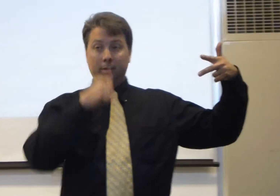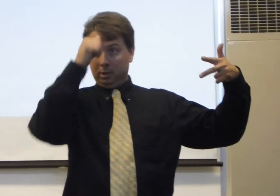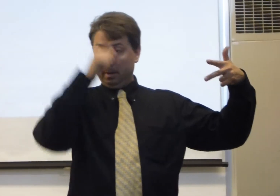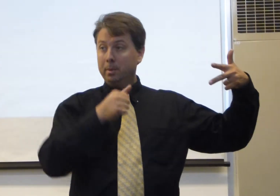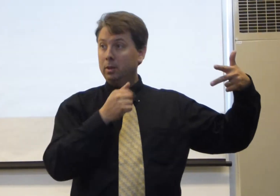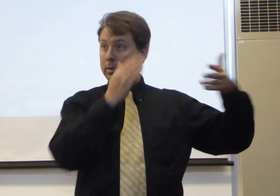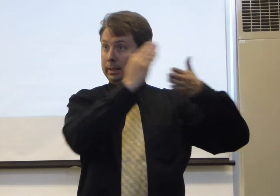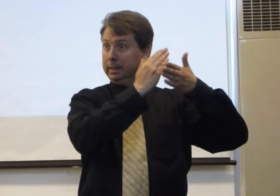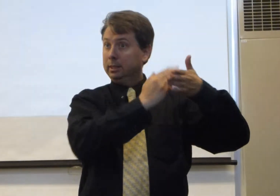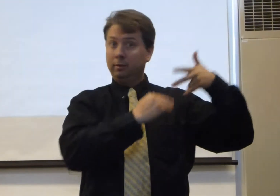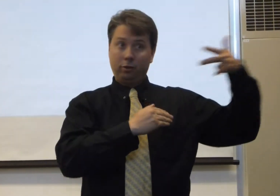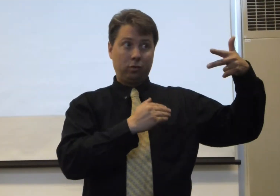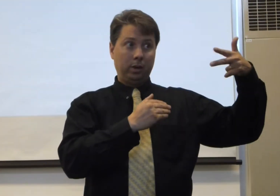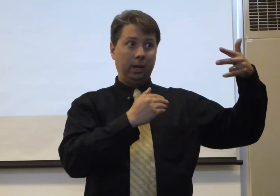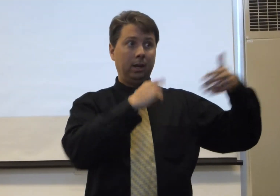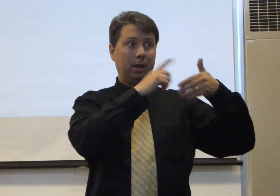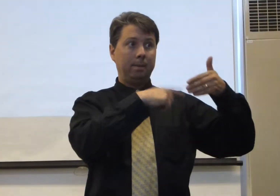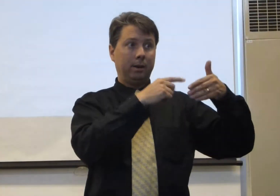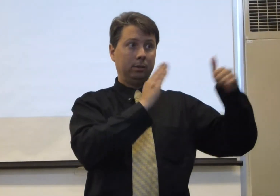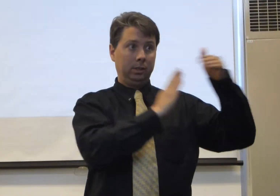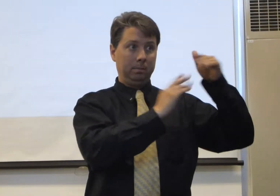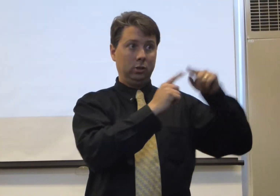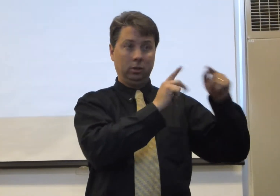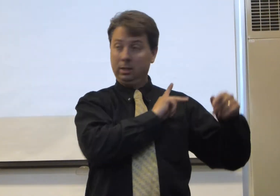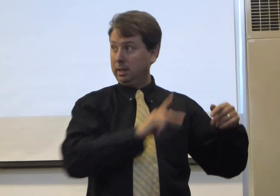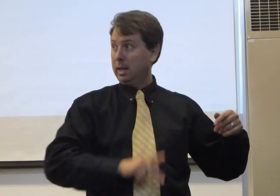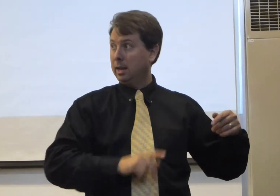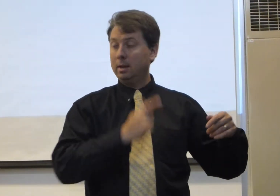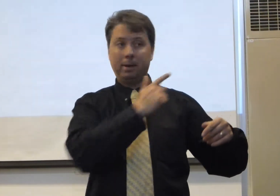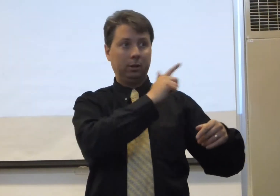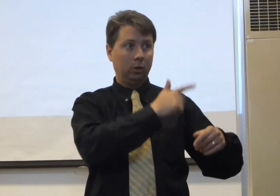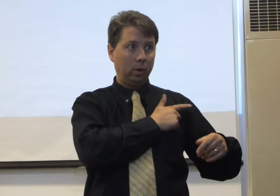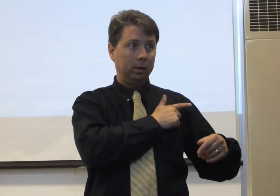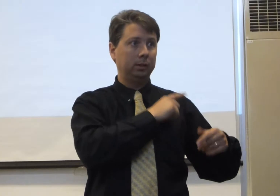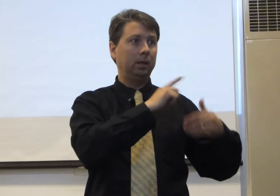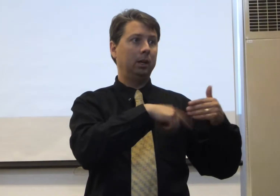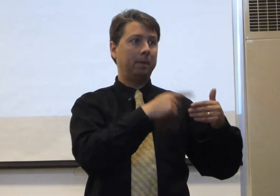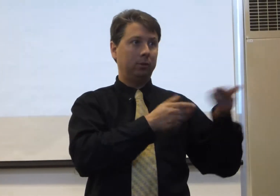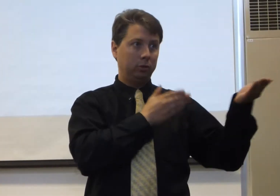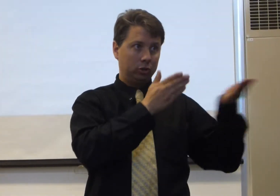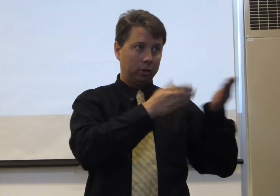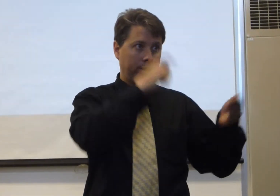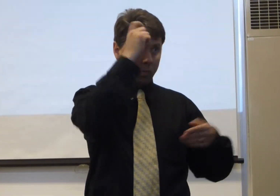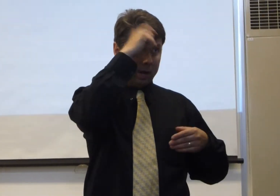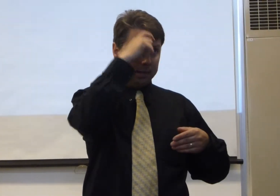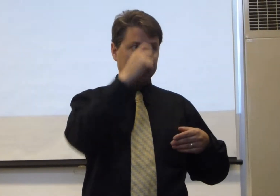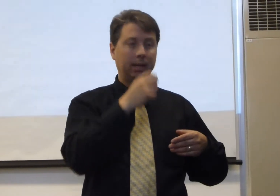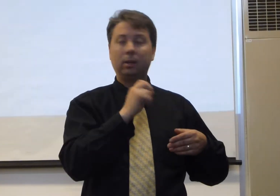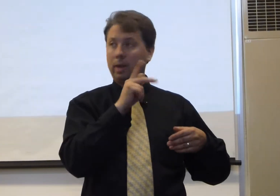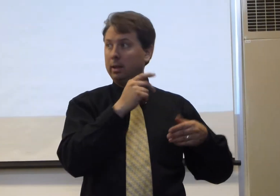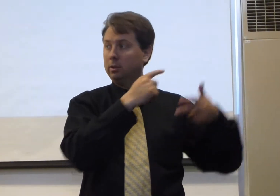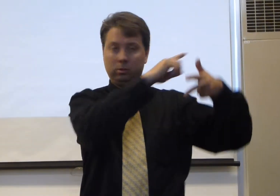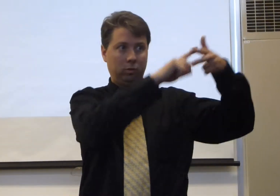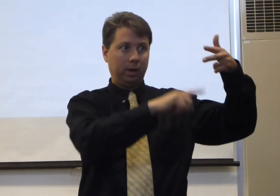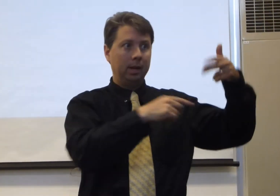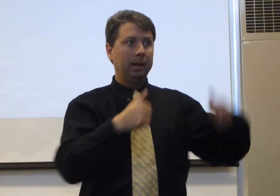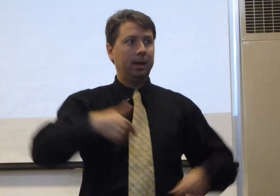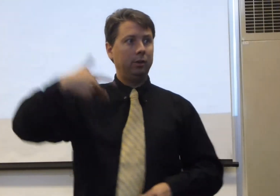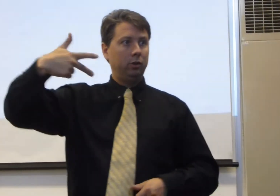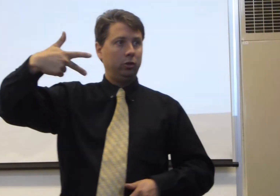Remember there was a list of three about submission to the king, about loyalty, about serving wisely, okay, there's three. Now there are